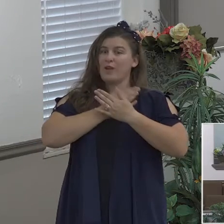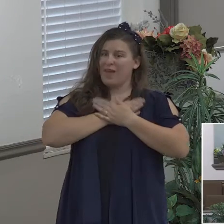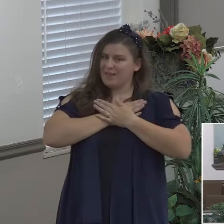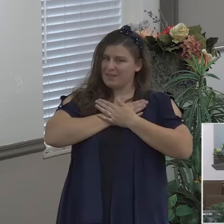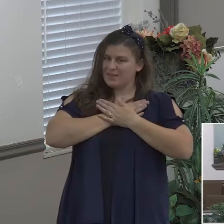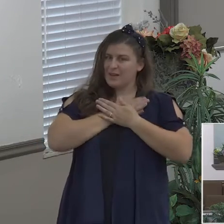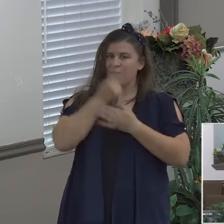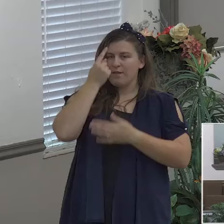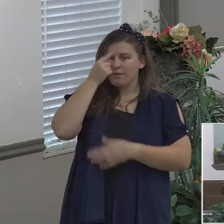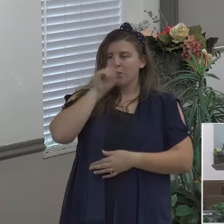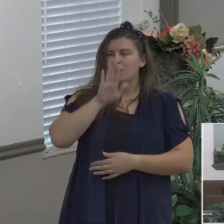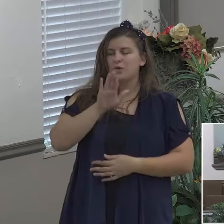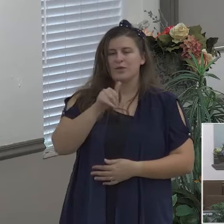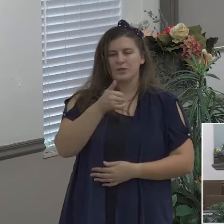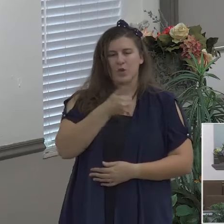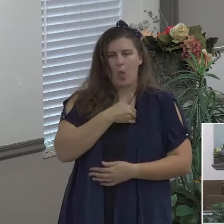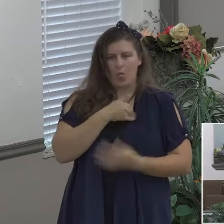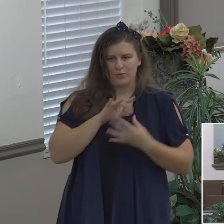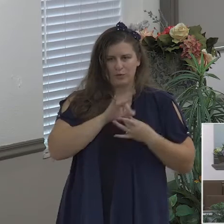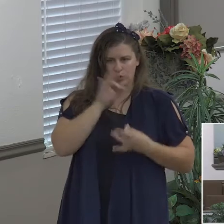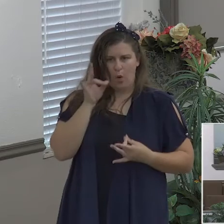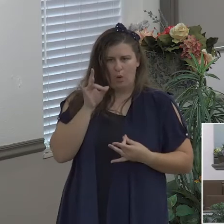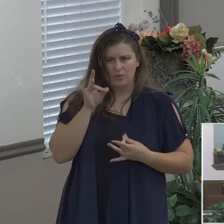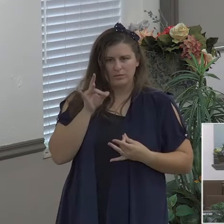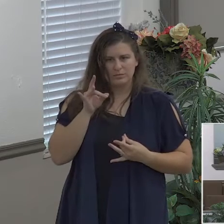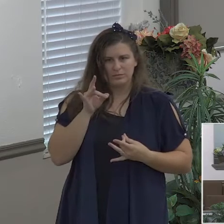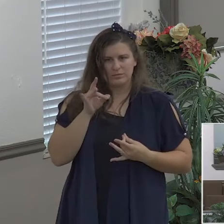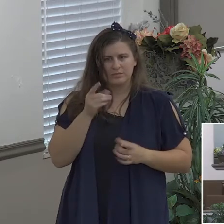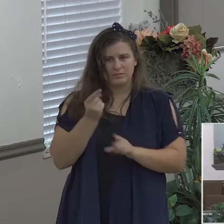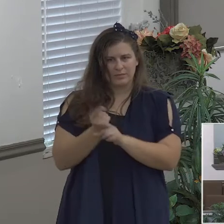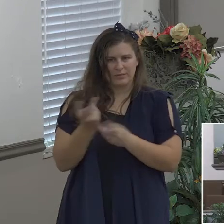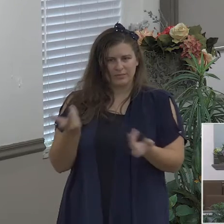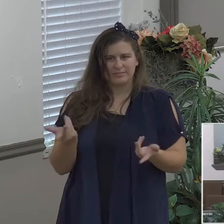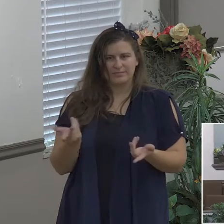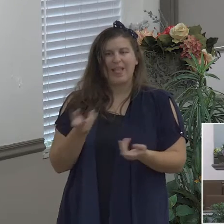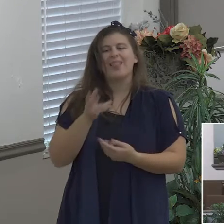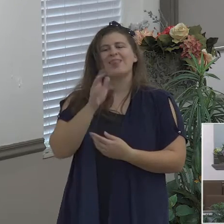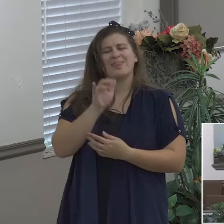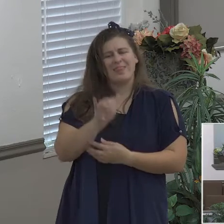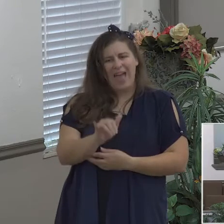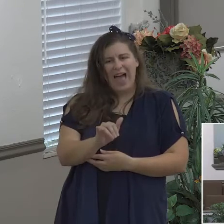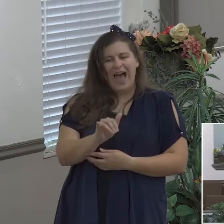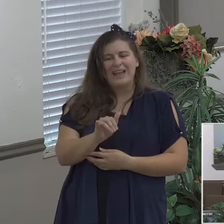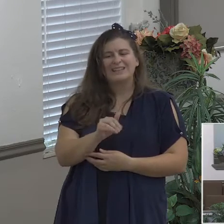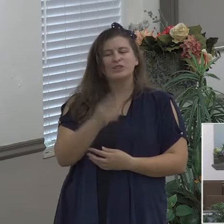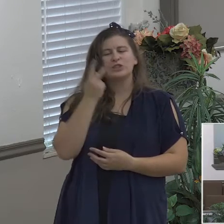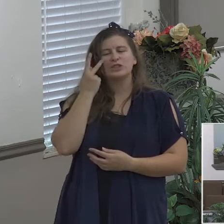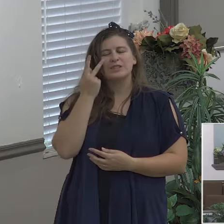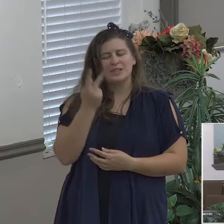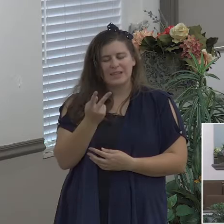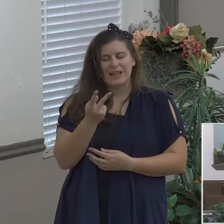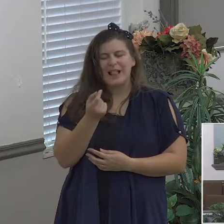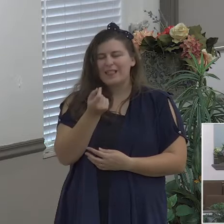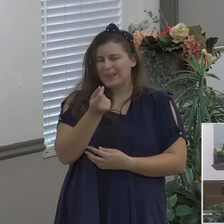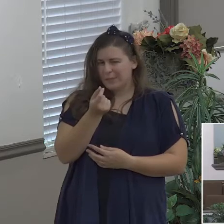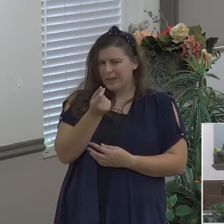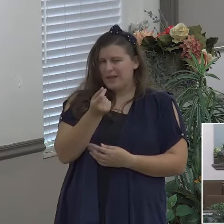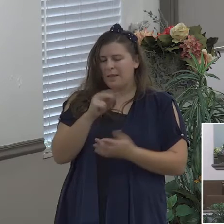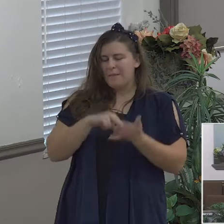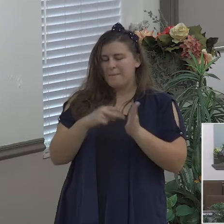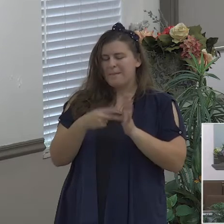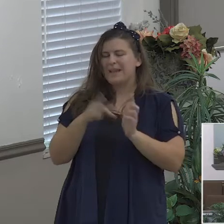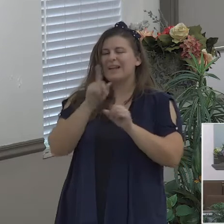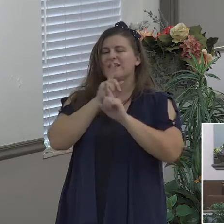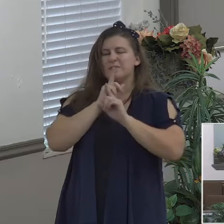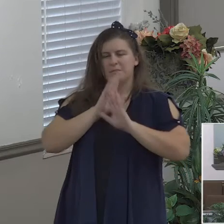that's that's a little glimmer into what this peace is the Hebrew word for